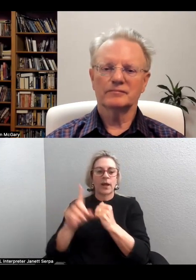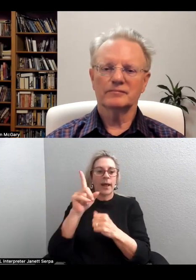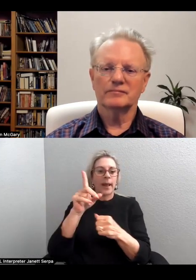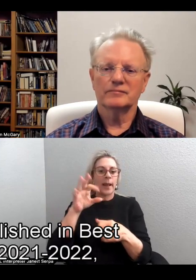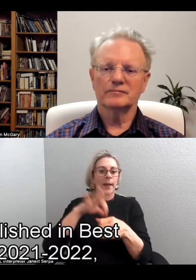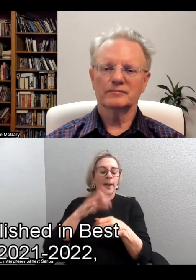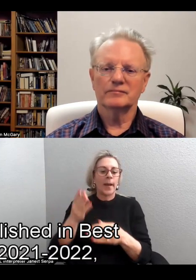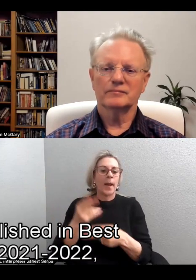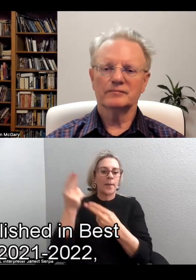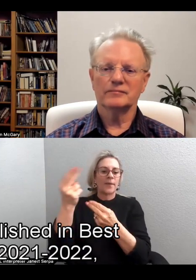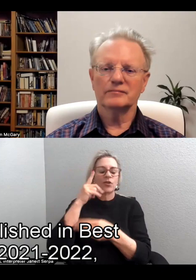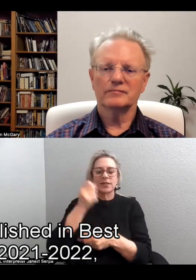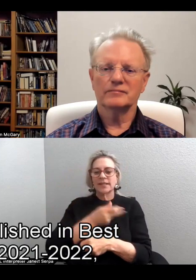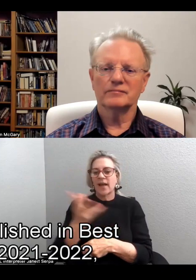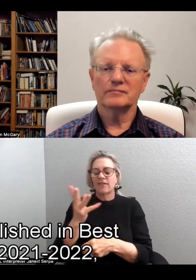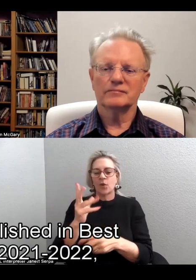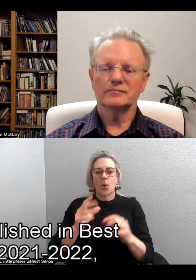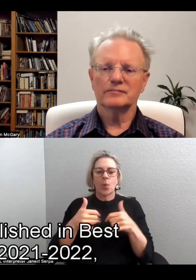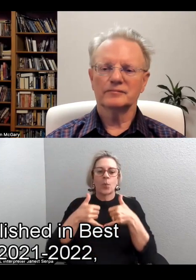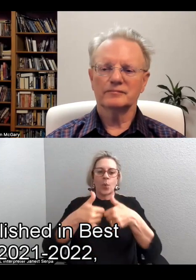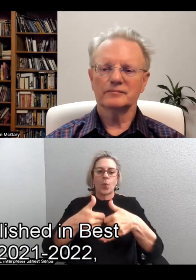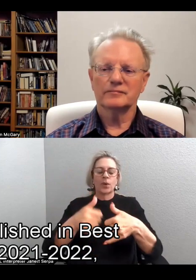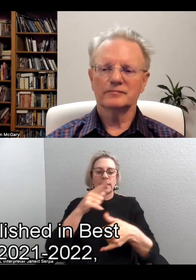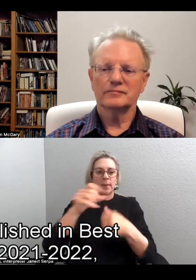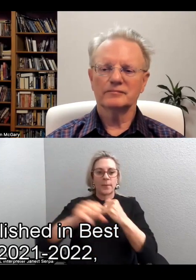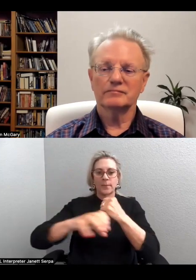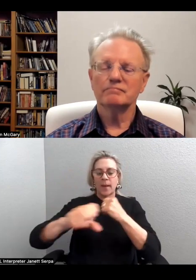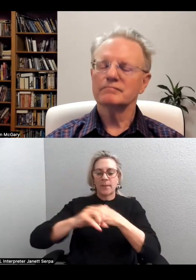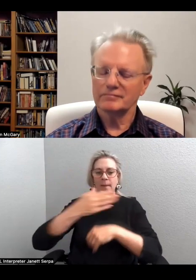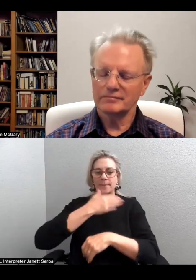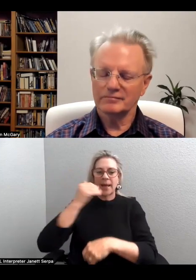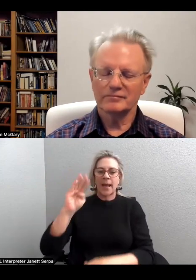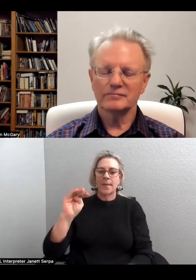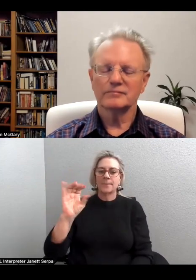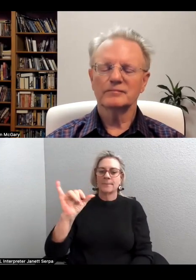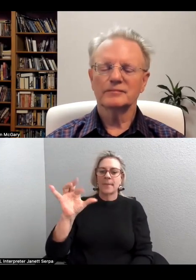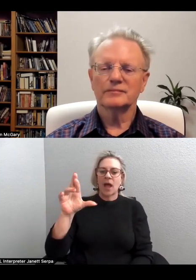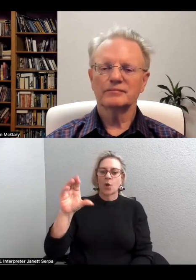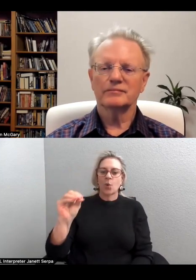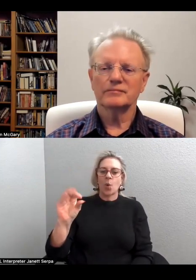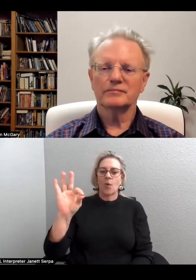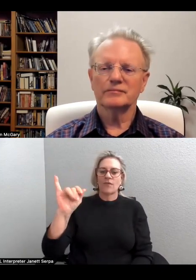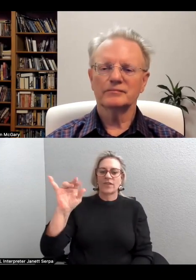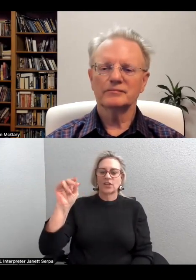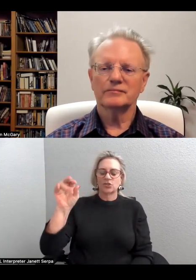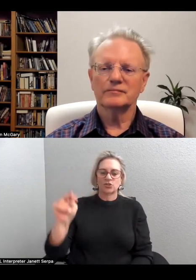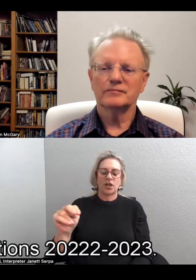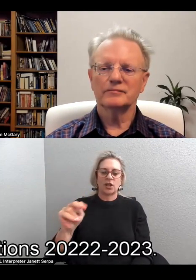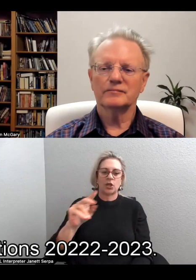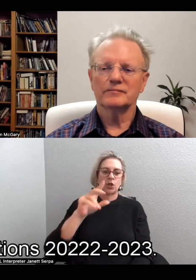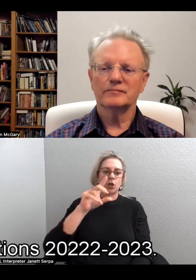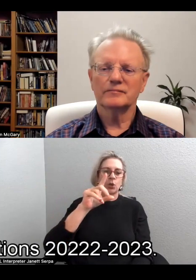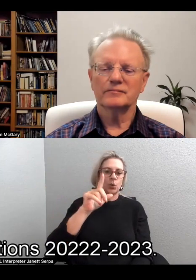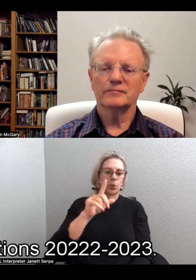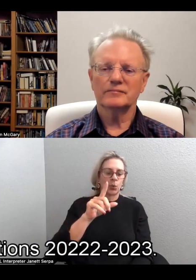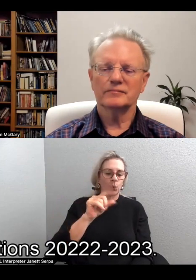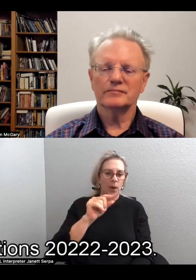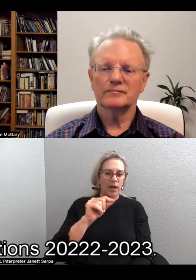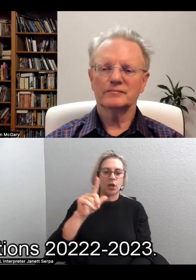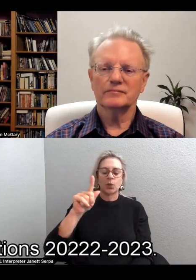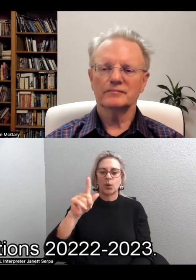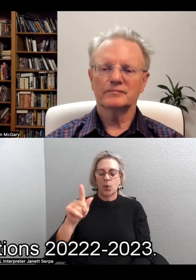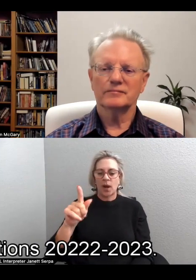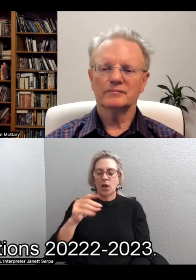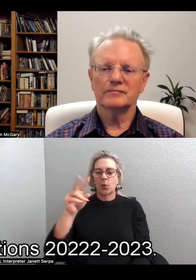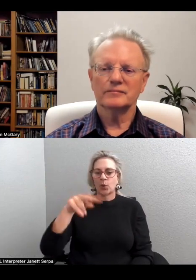awards, her work is published in Best Microfiction 2021-2022 and the Best Small Fictions